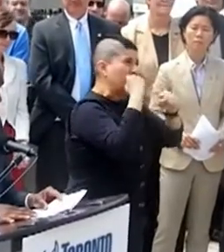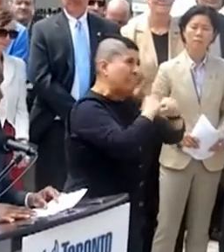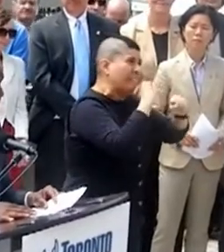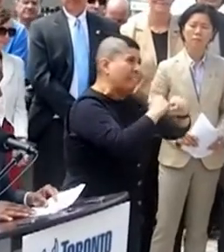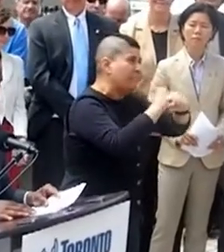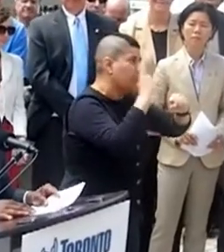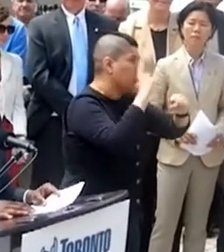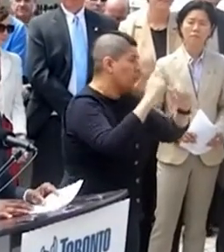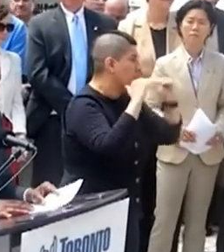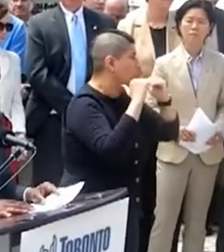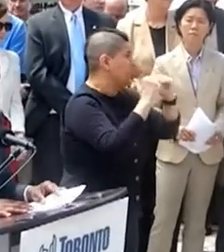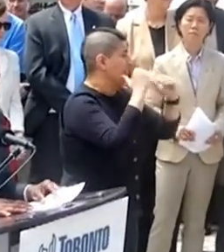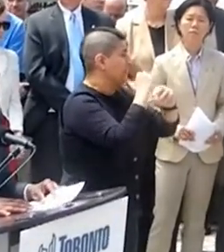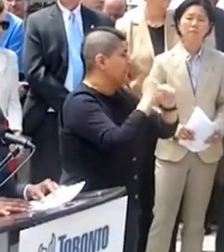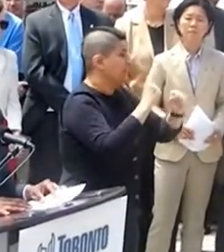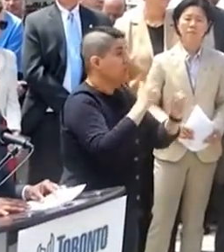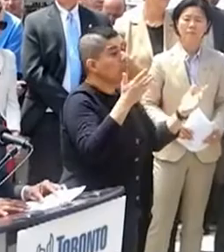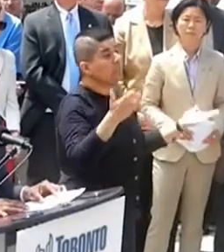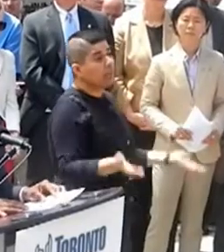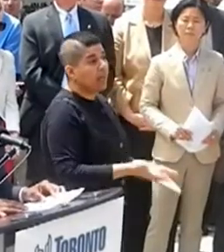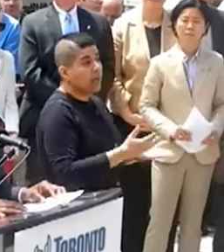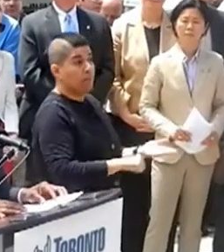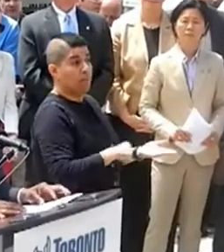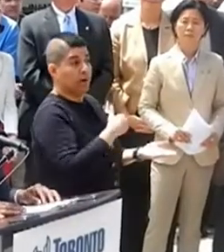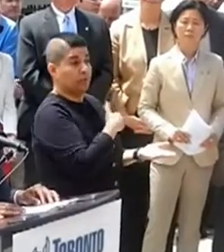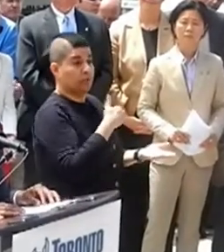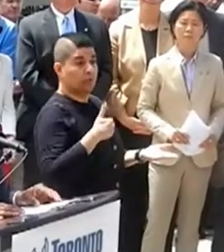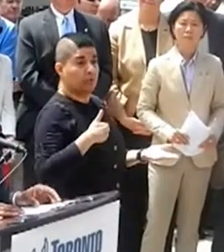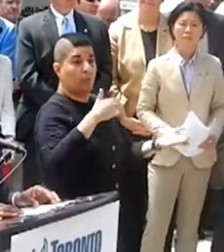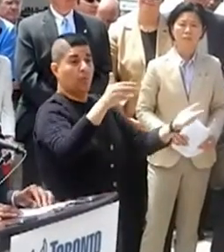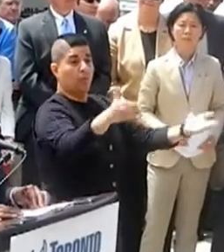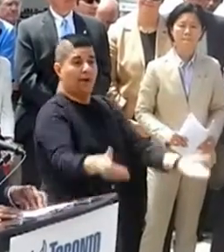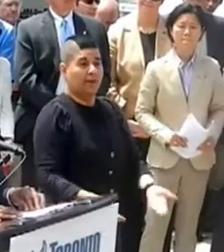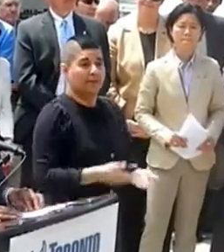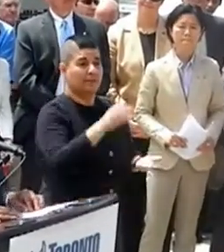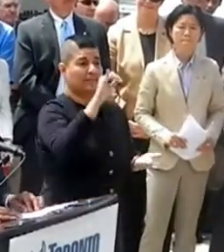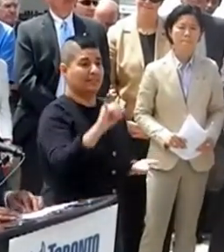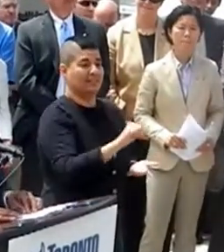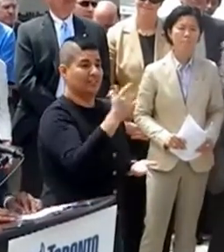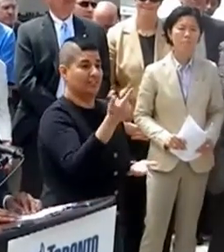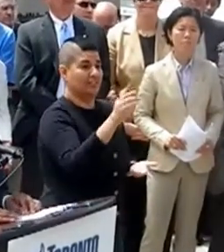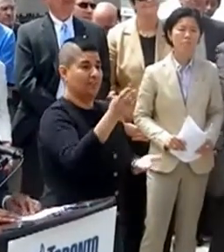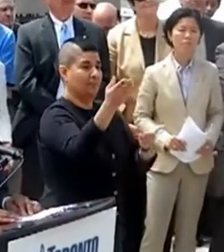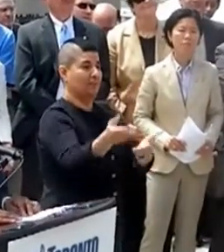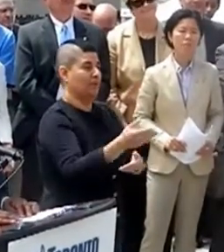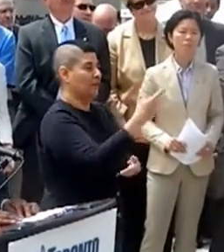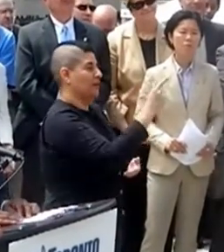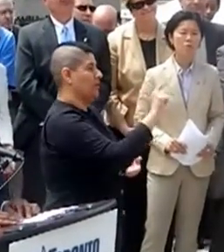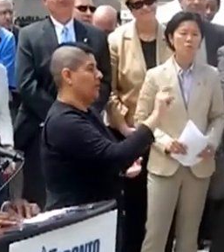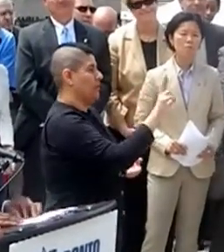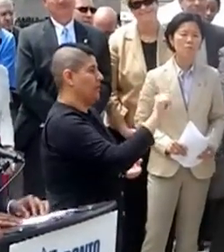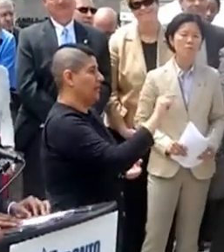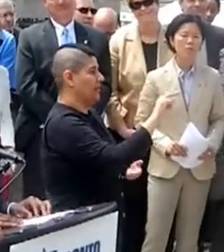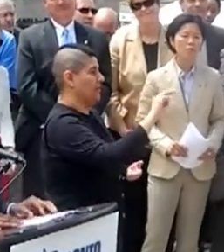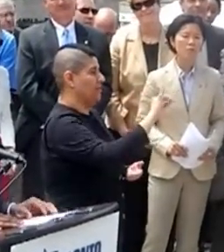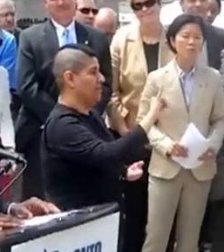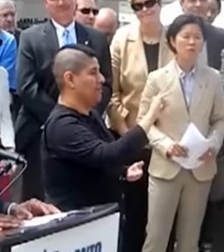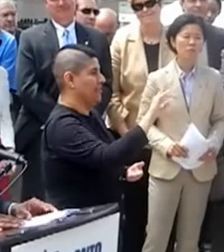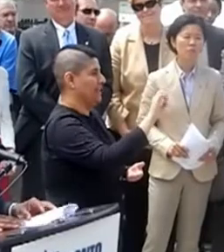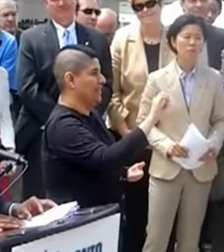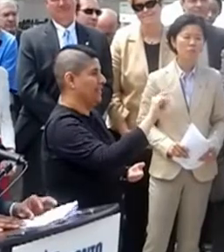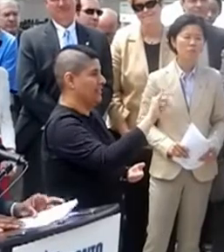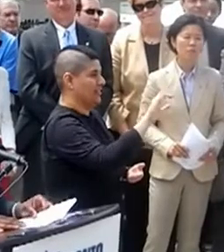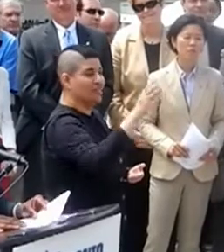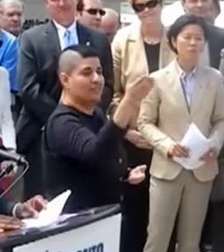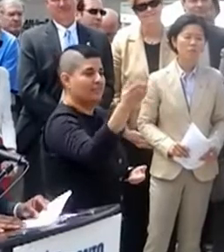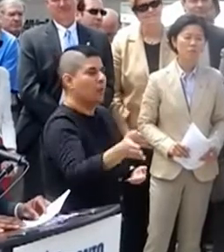and freedom. Today, Pride Toronto welcomes our international Grand Marshal, Goran Milicic, who will be sharing his story